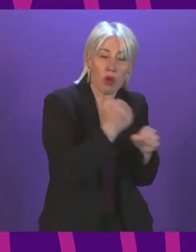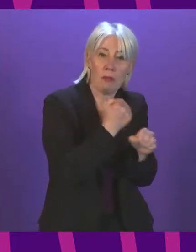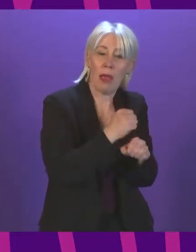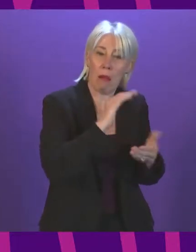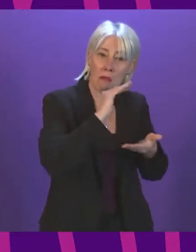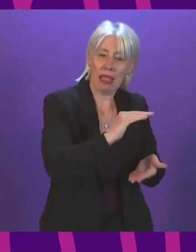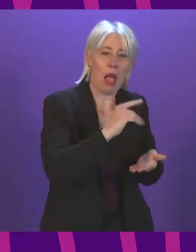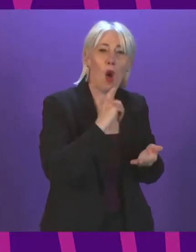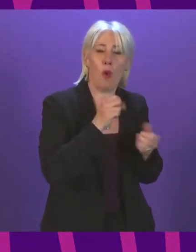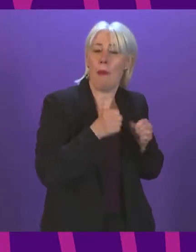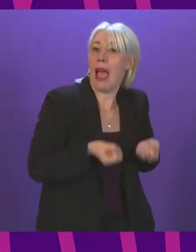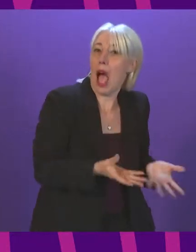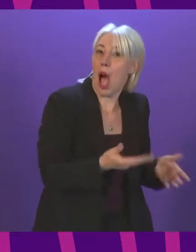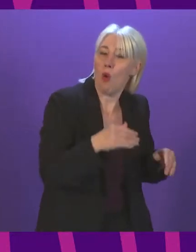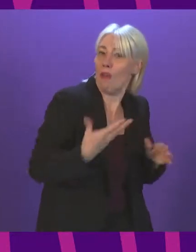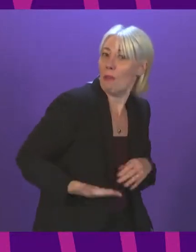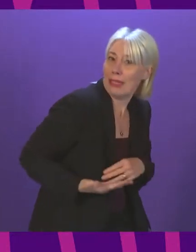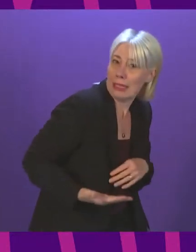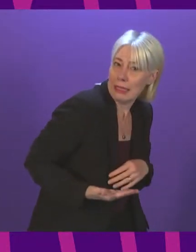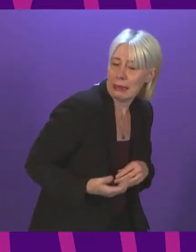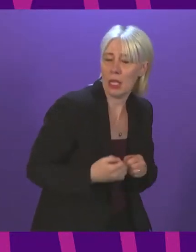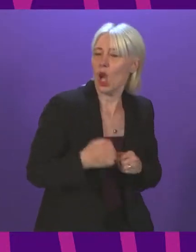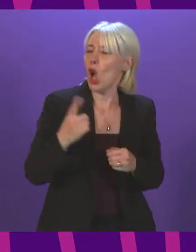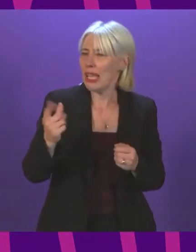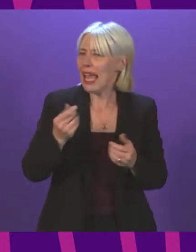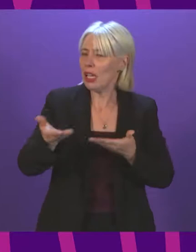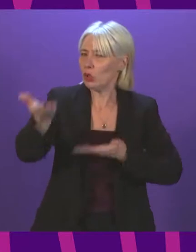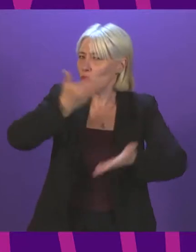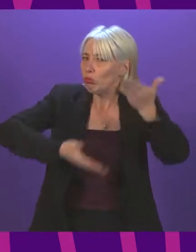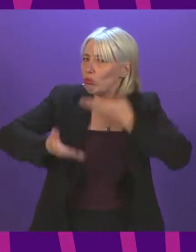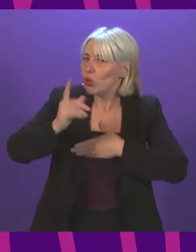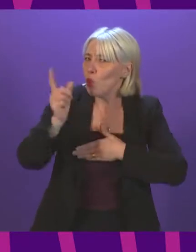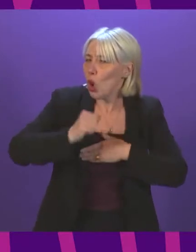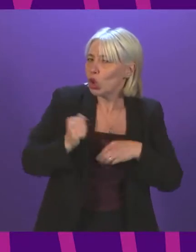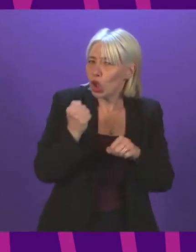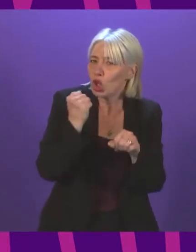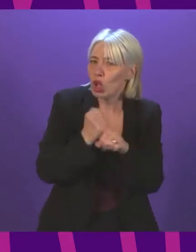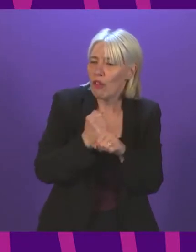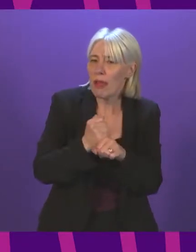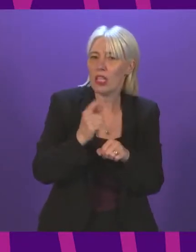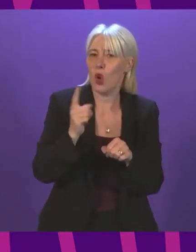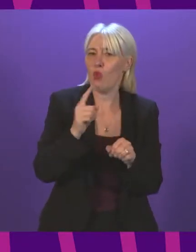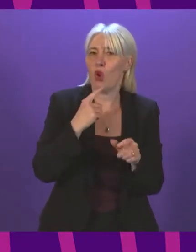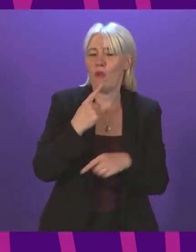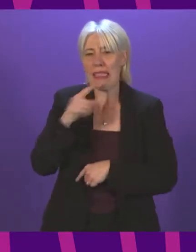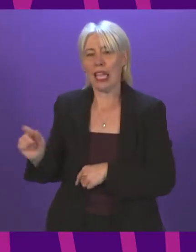supply chain concerns, can the Cabinet Secretary outline what representations the Scottish Government has made to the UK Government